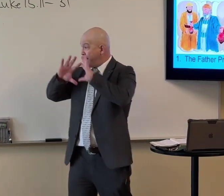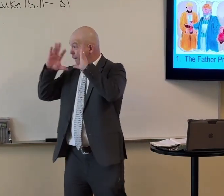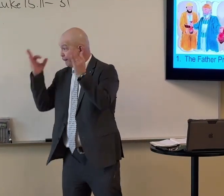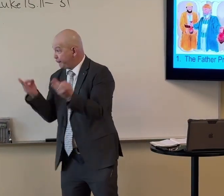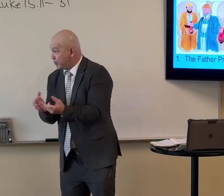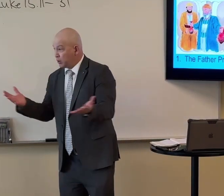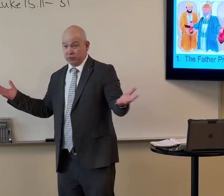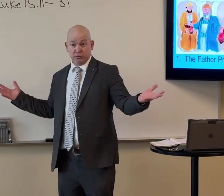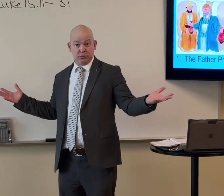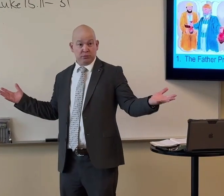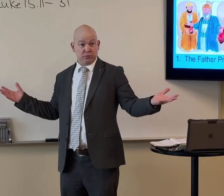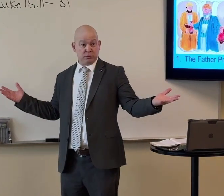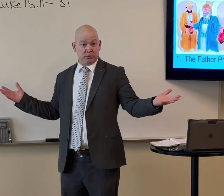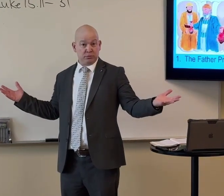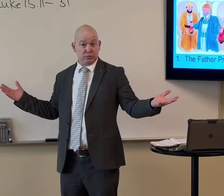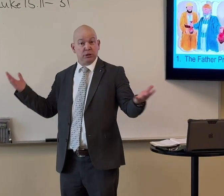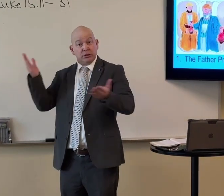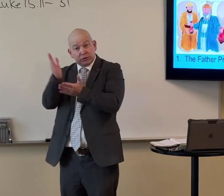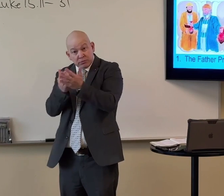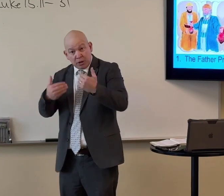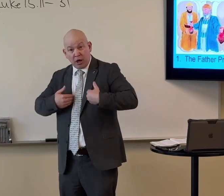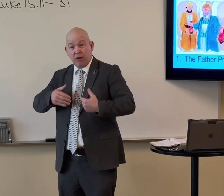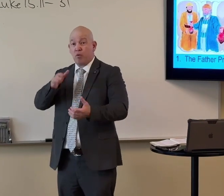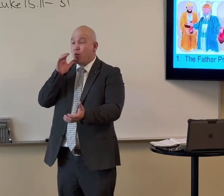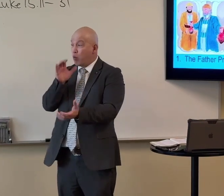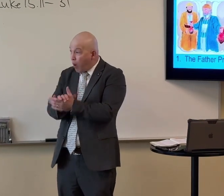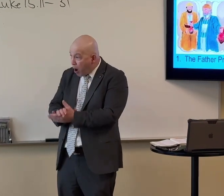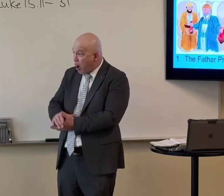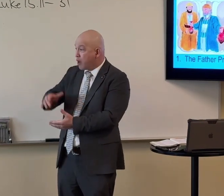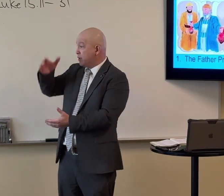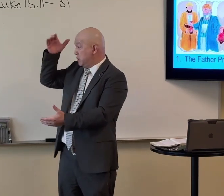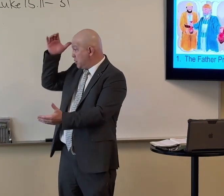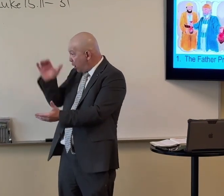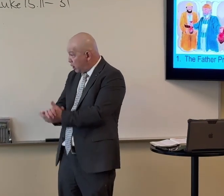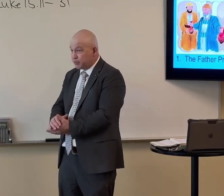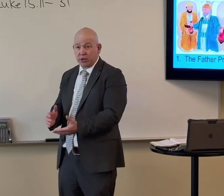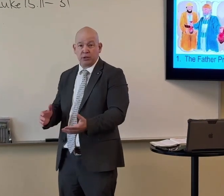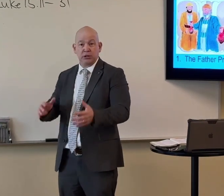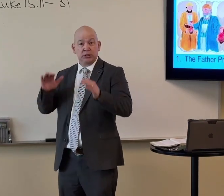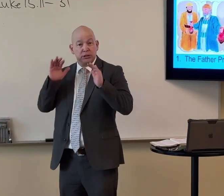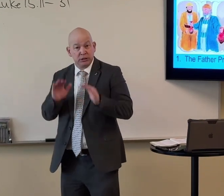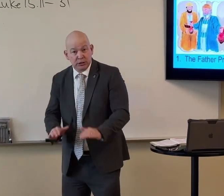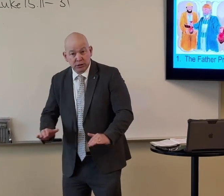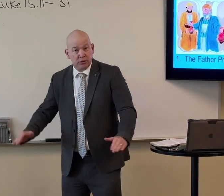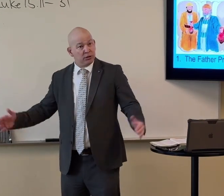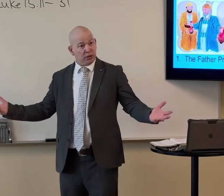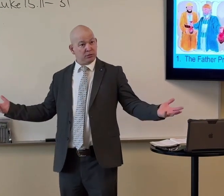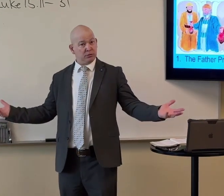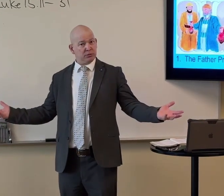Some of you, you know, you have a family. Some of you have a wife or a husband or children.